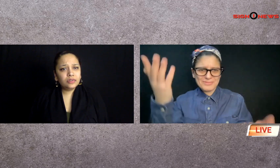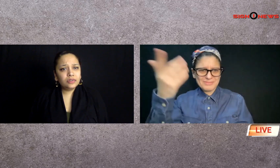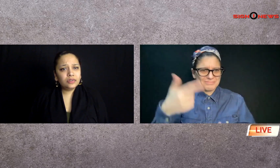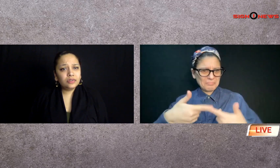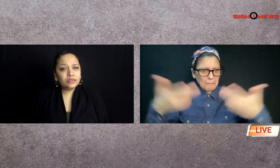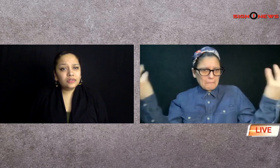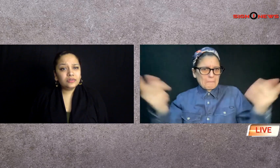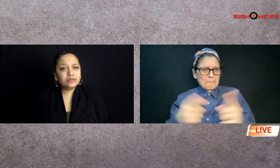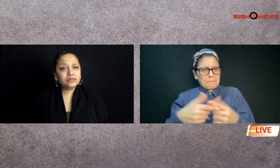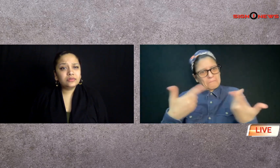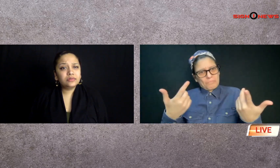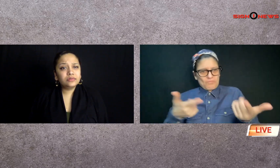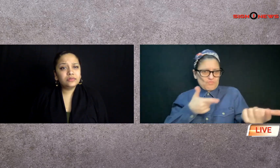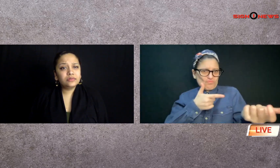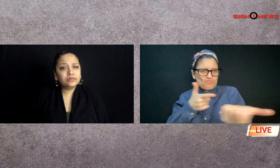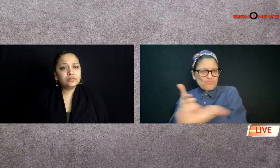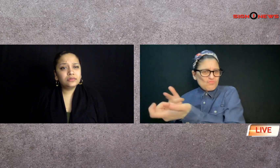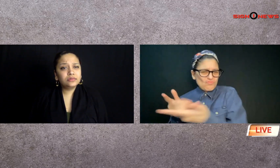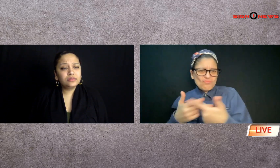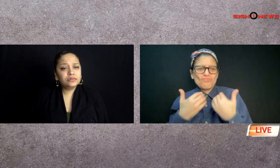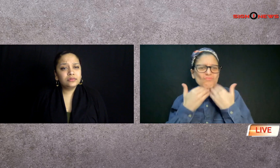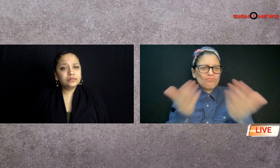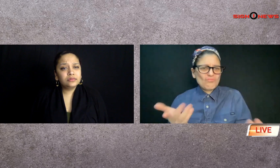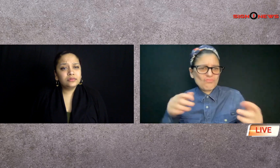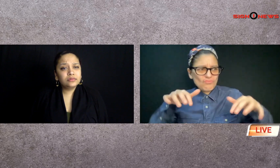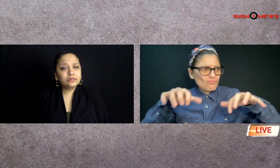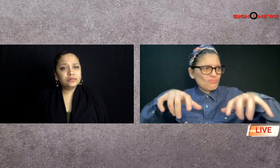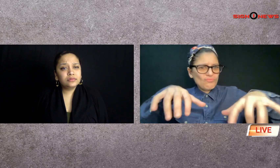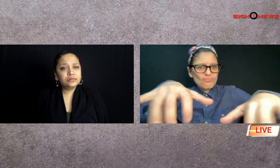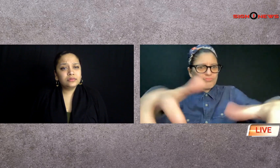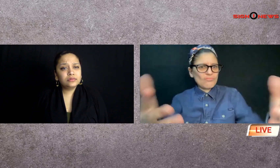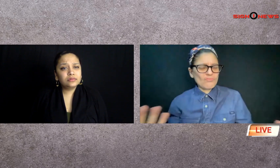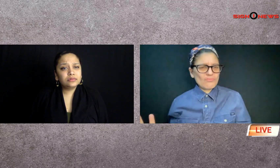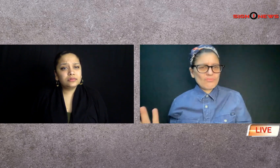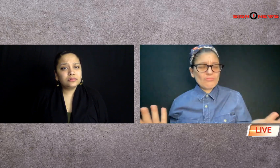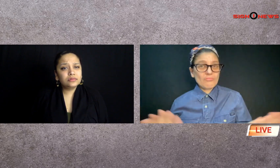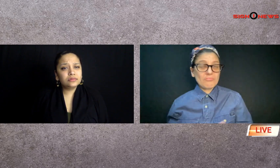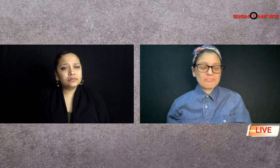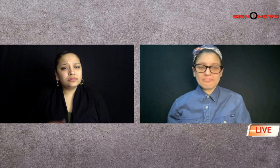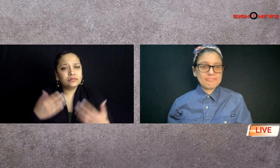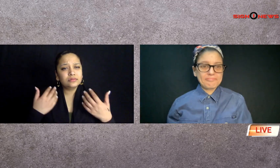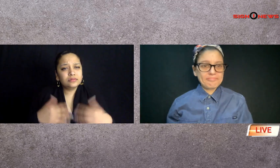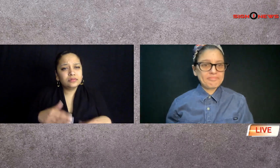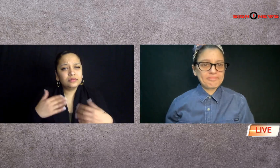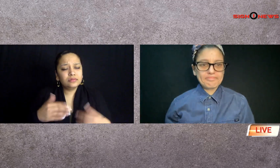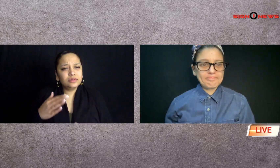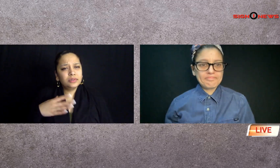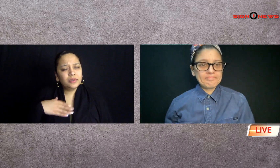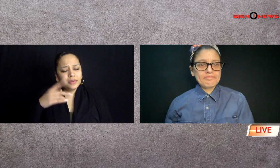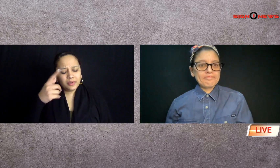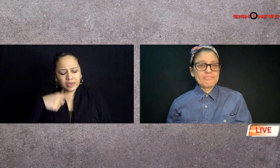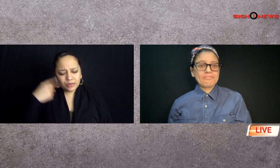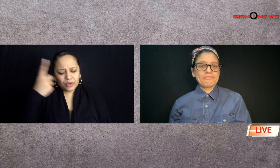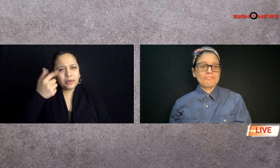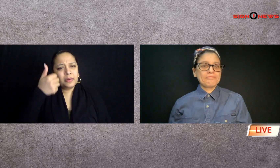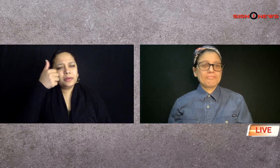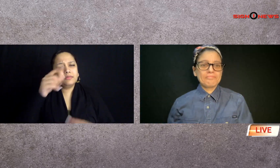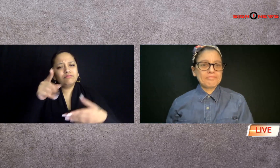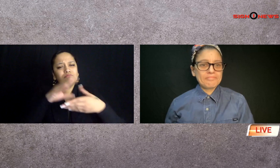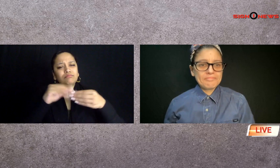negotiate but right now no one knows I